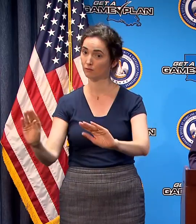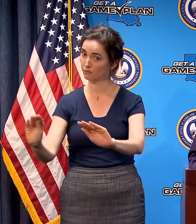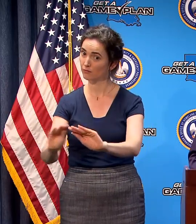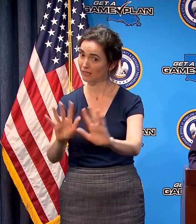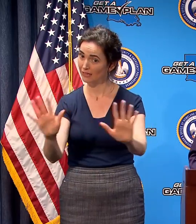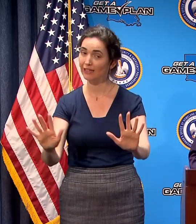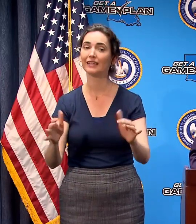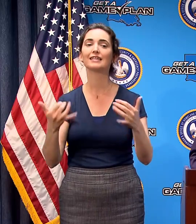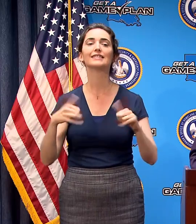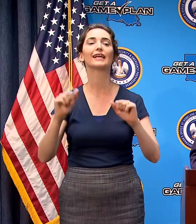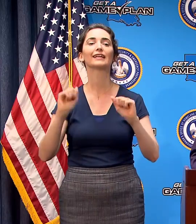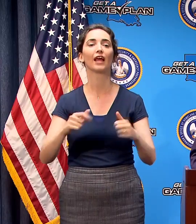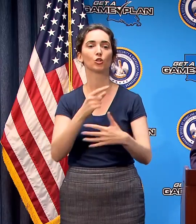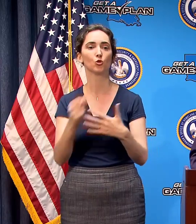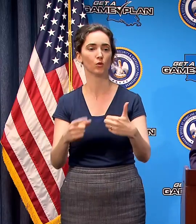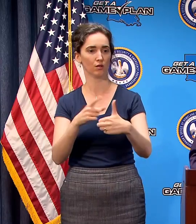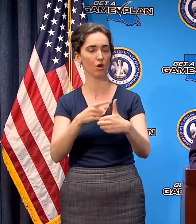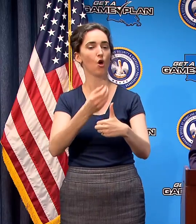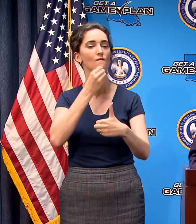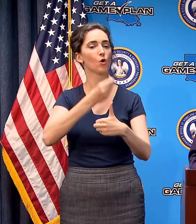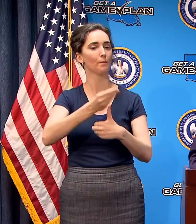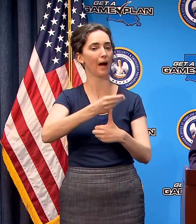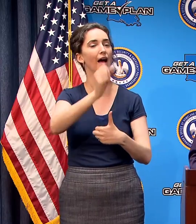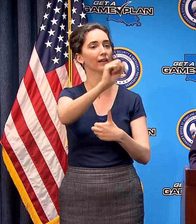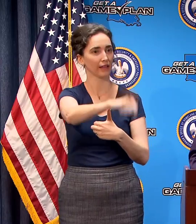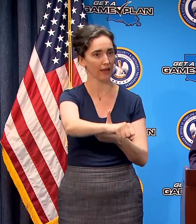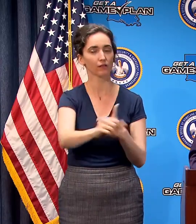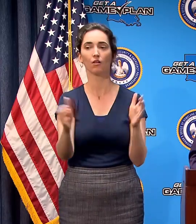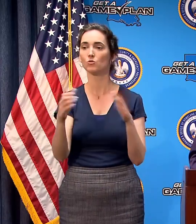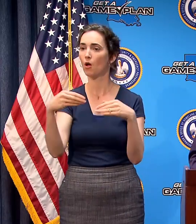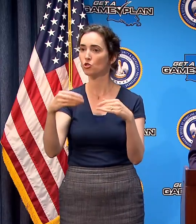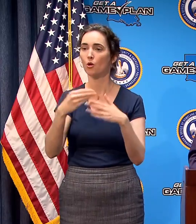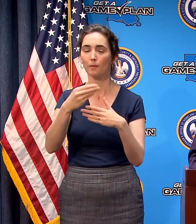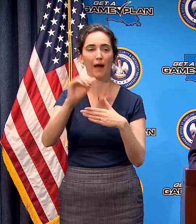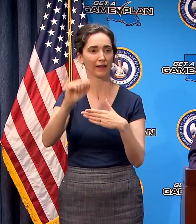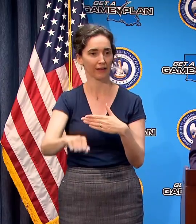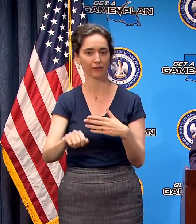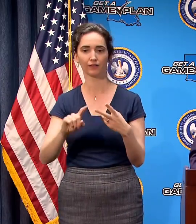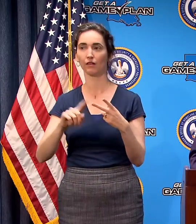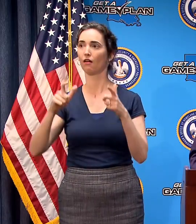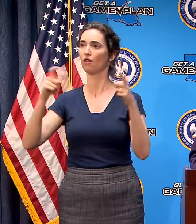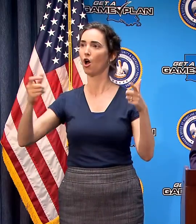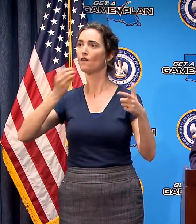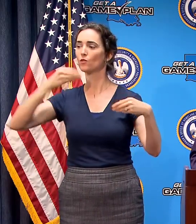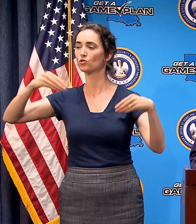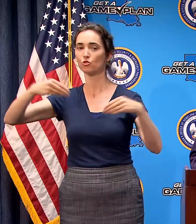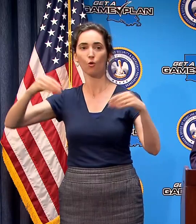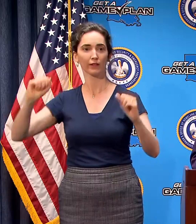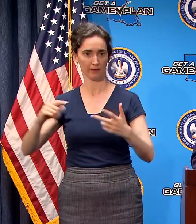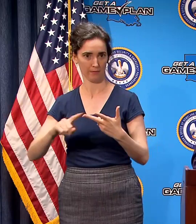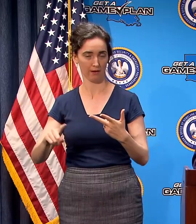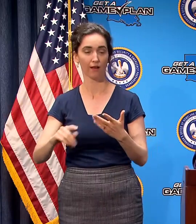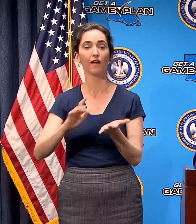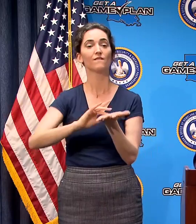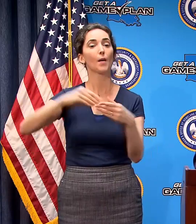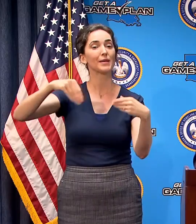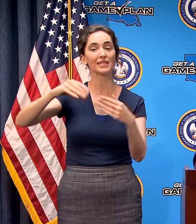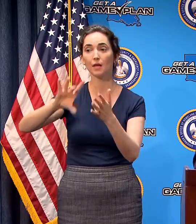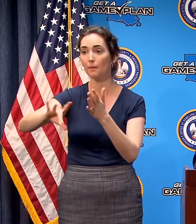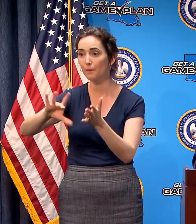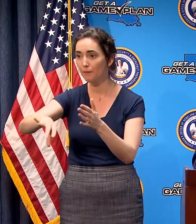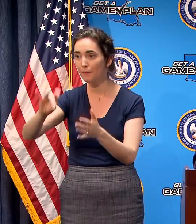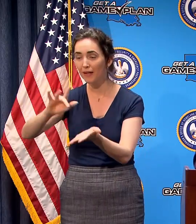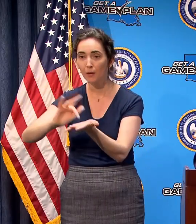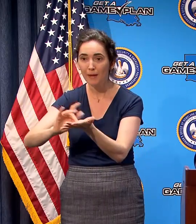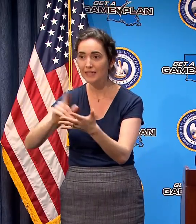following go to the grocery convenience or warehouse store go to the pharmacy to pick up medications and other